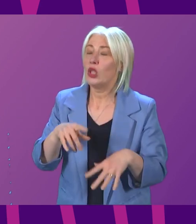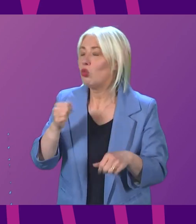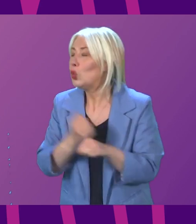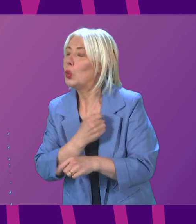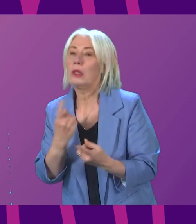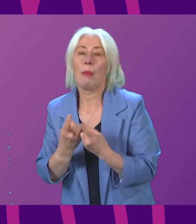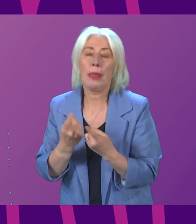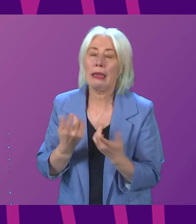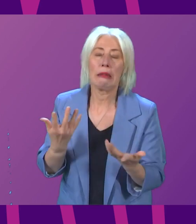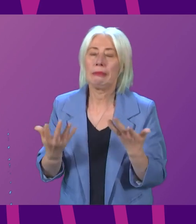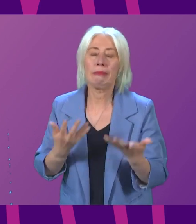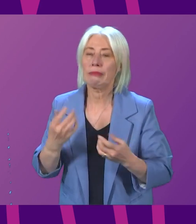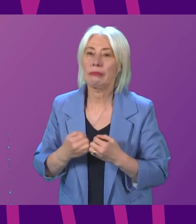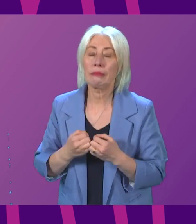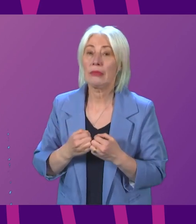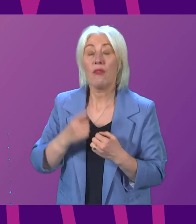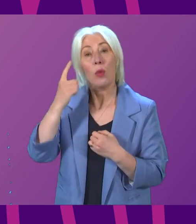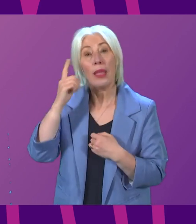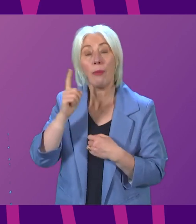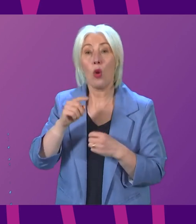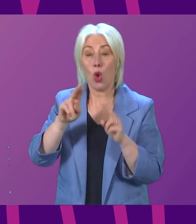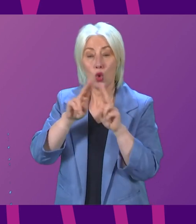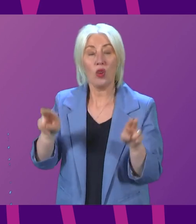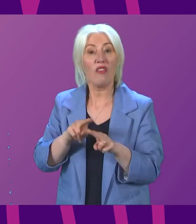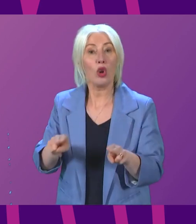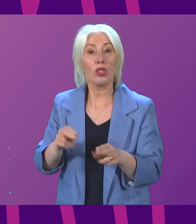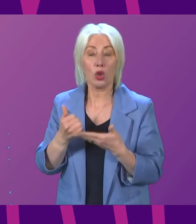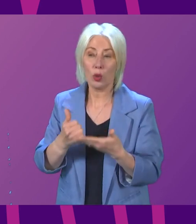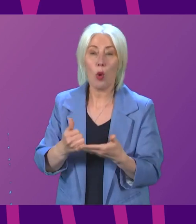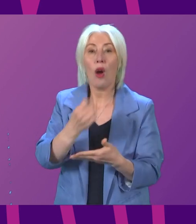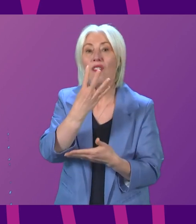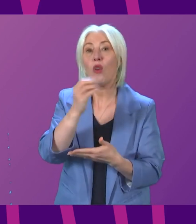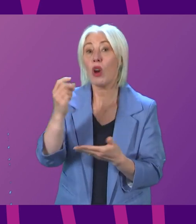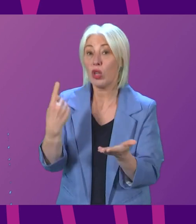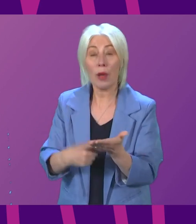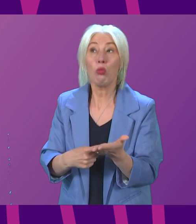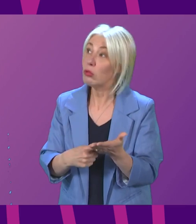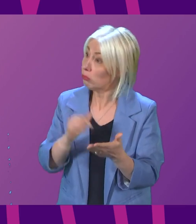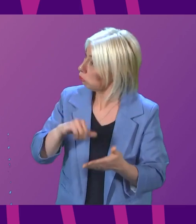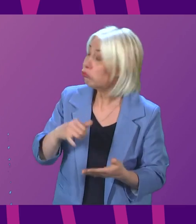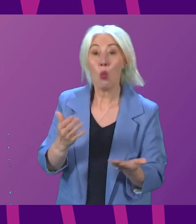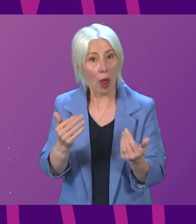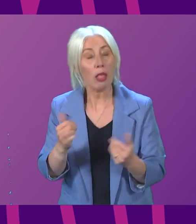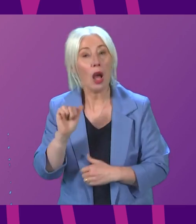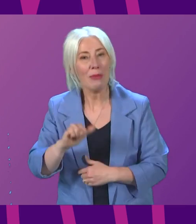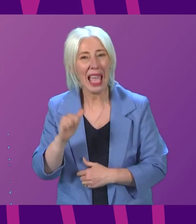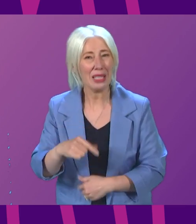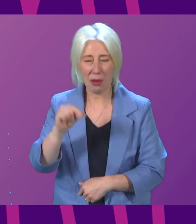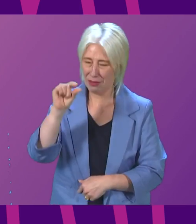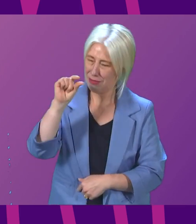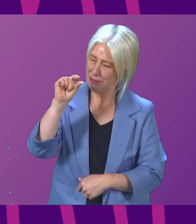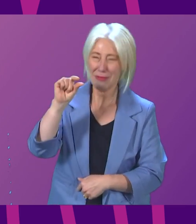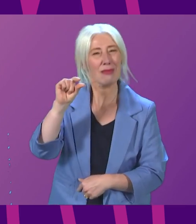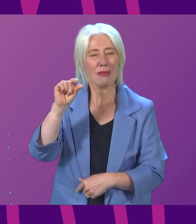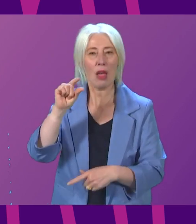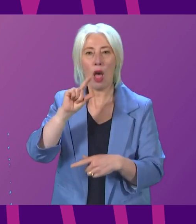you take the universal support, the £400, welcome though that is, it is a fraction of